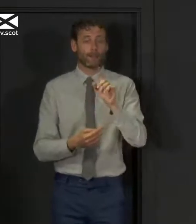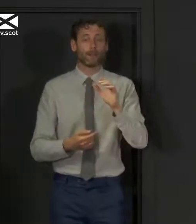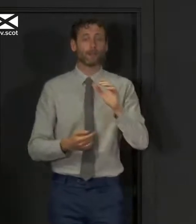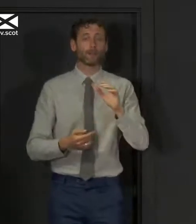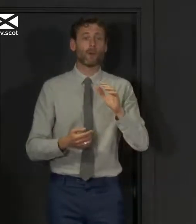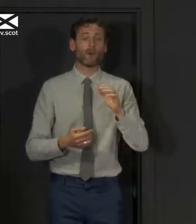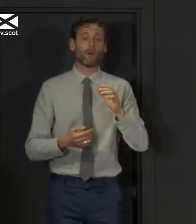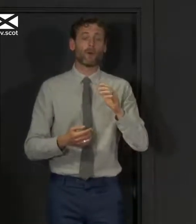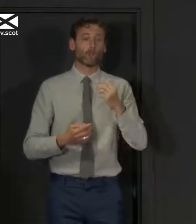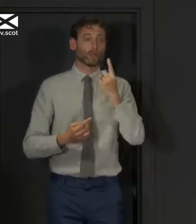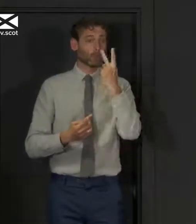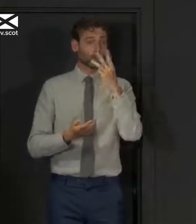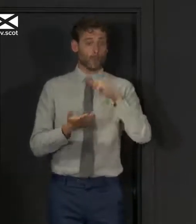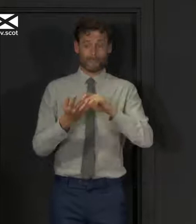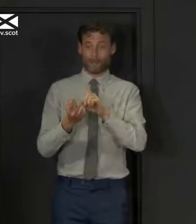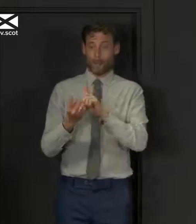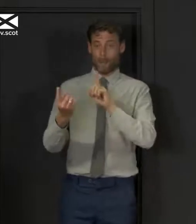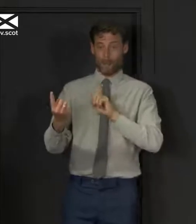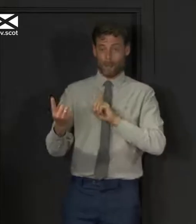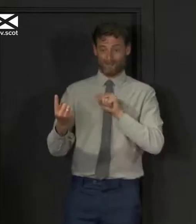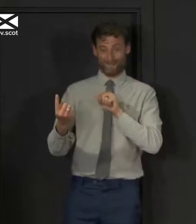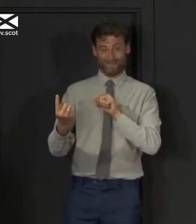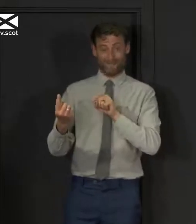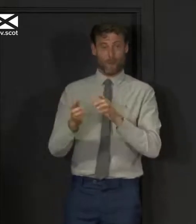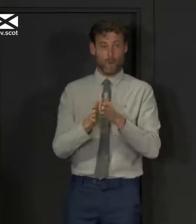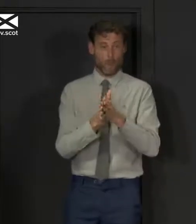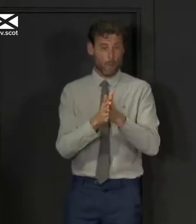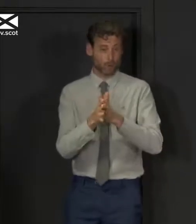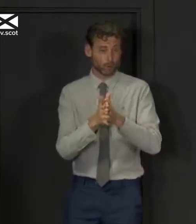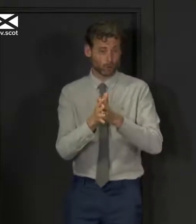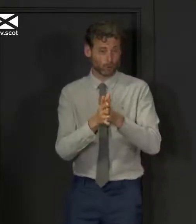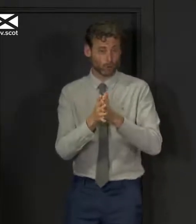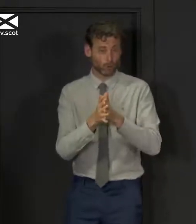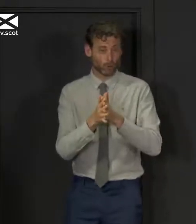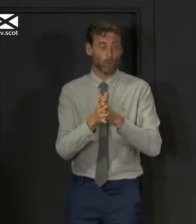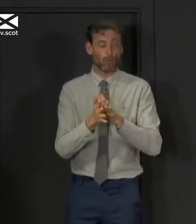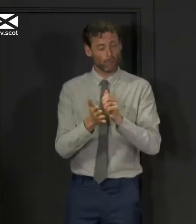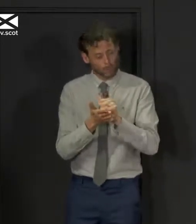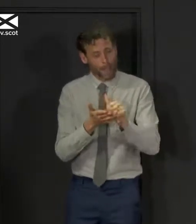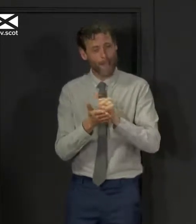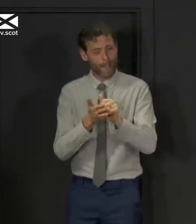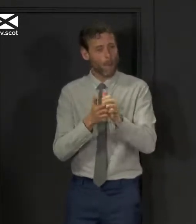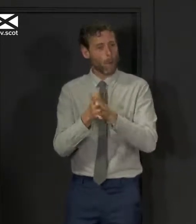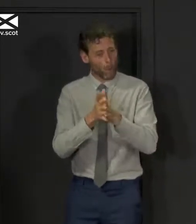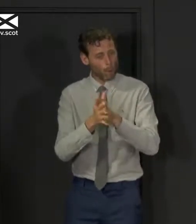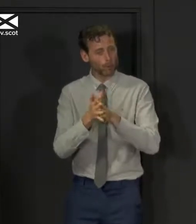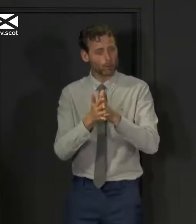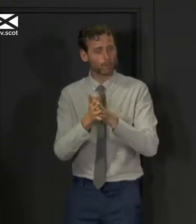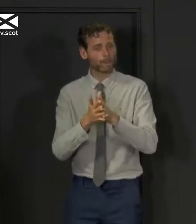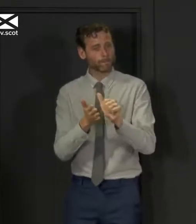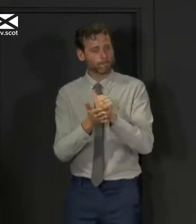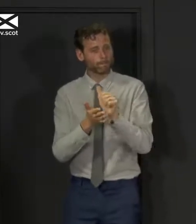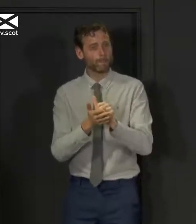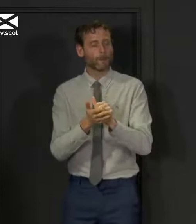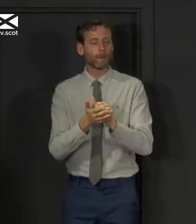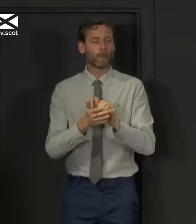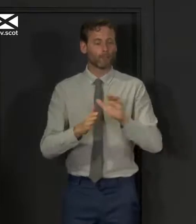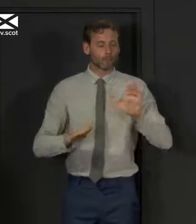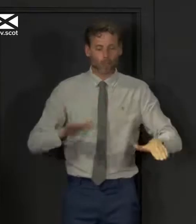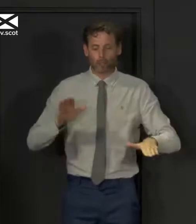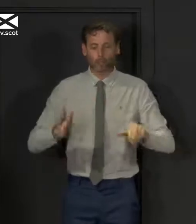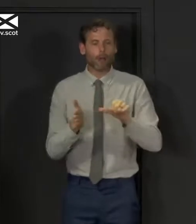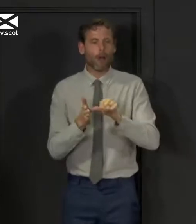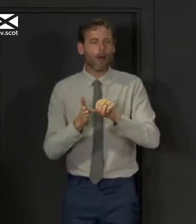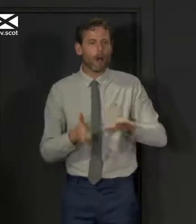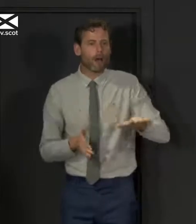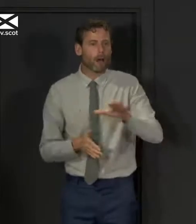and what are those two metres physical distancing washing your hands regularly and thoroughly avoiding touching hard